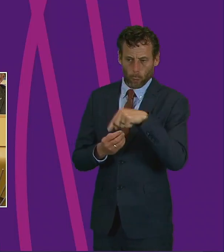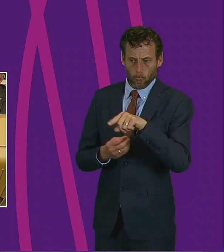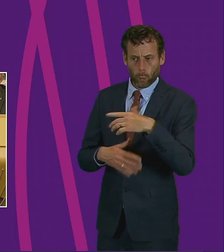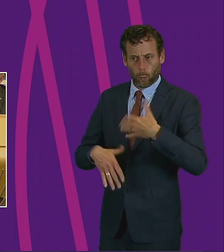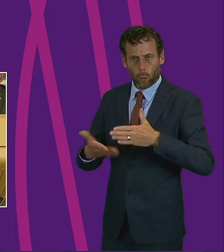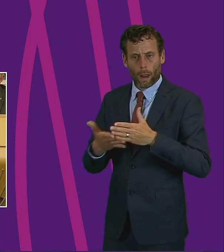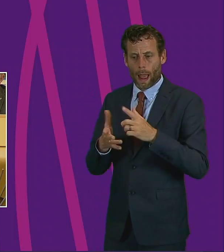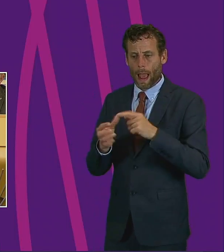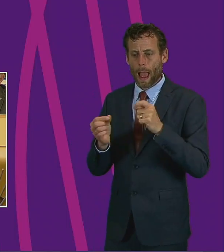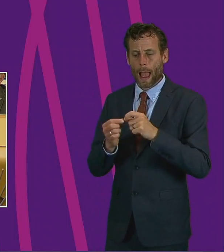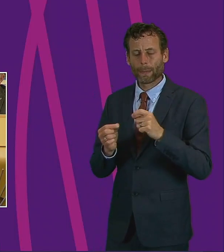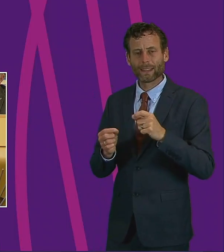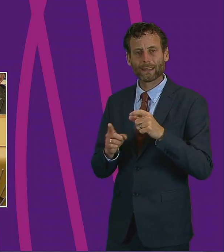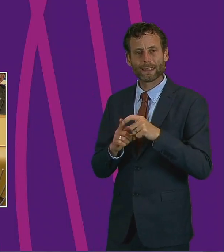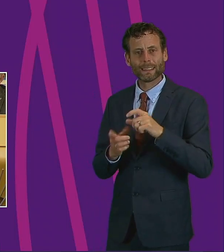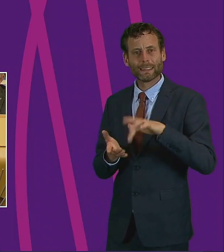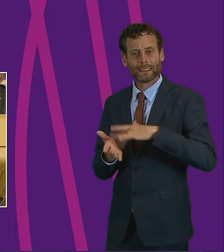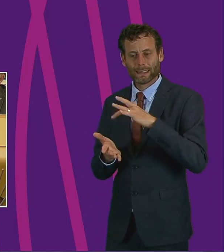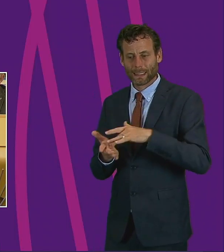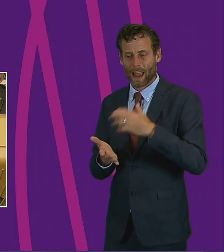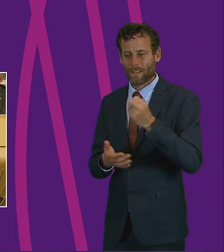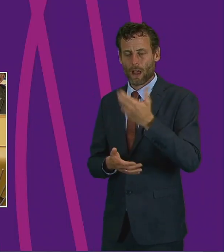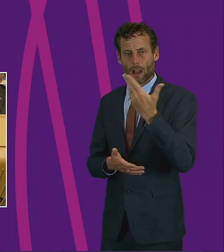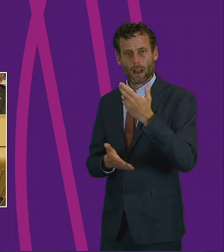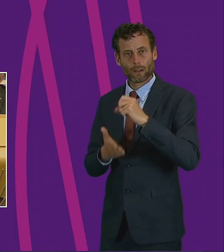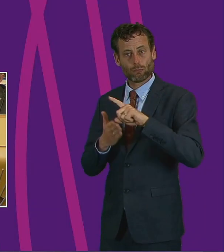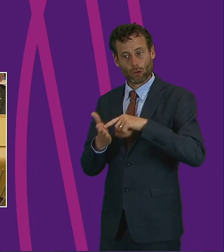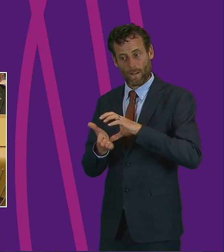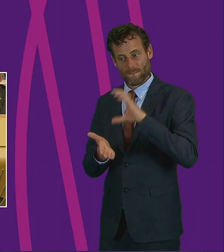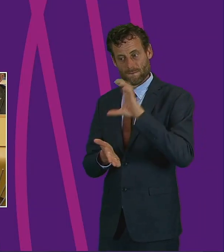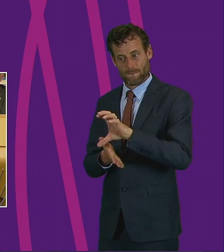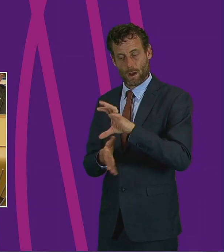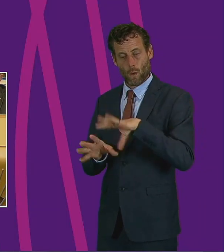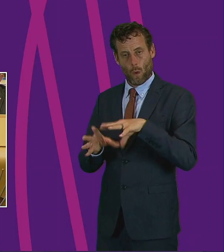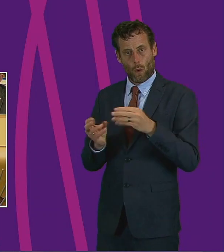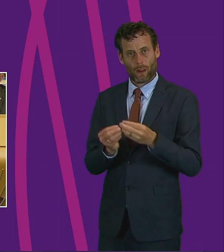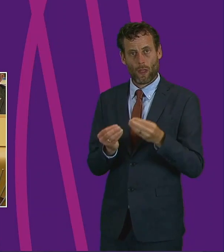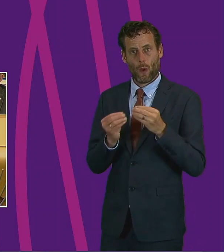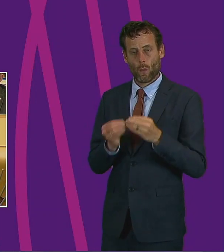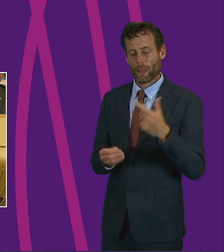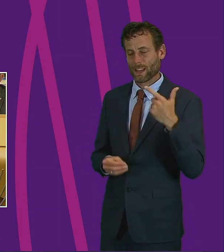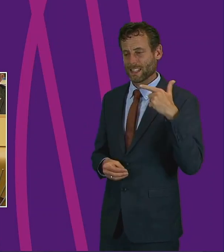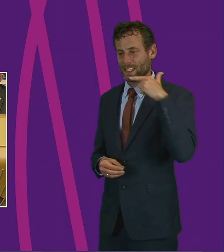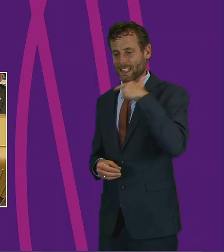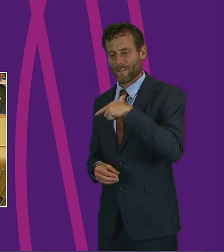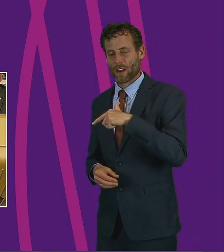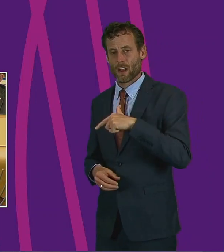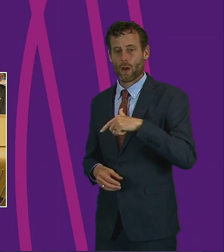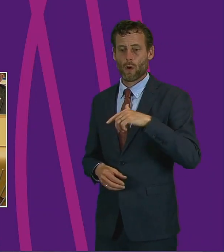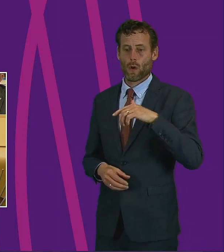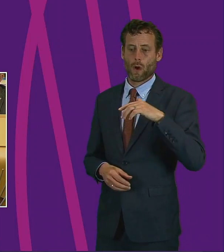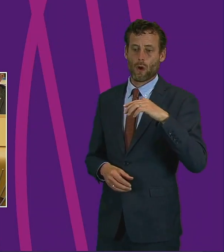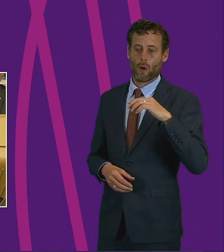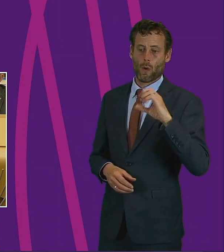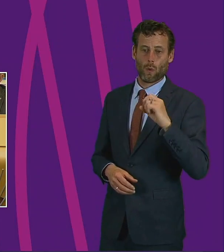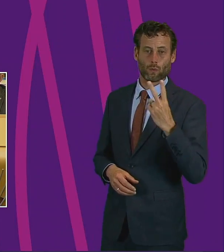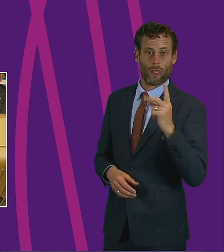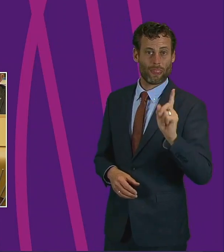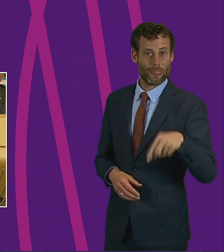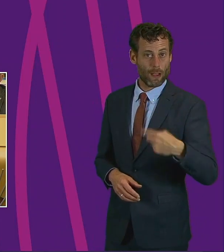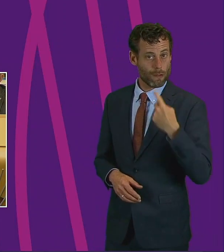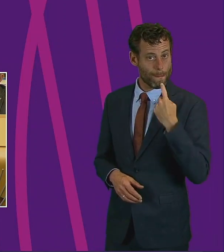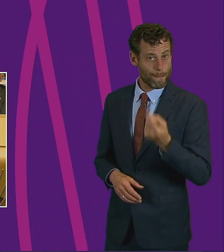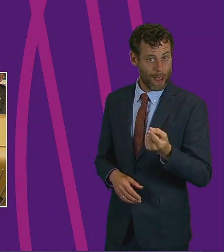Aberdeen City have got 90 projects being funded to a value of £702,000 and